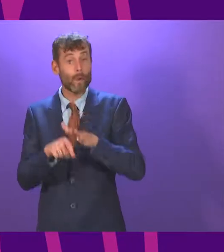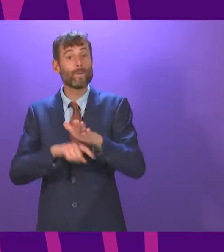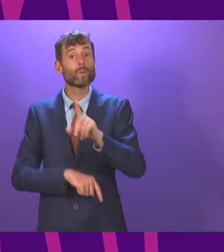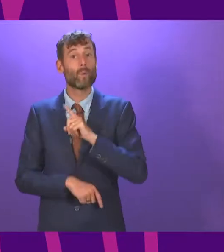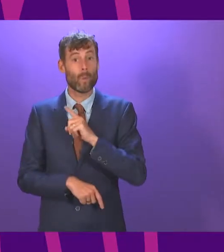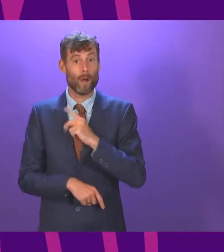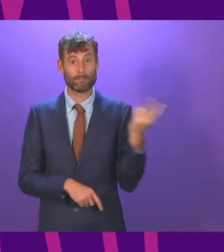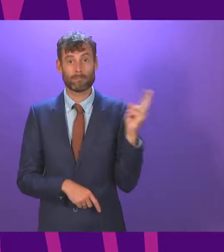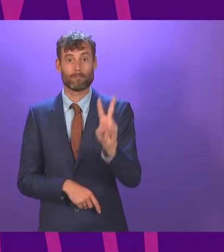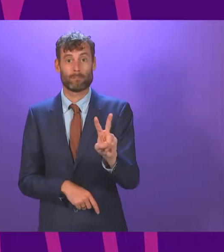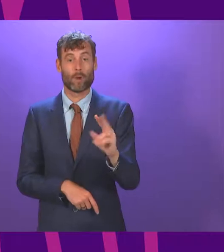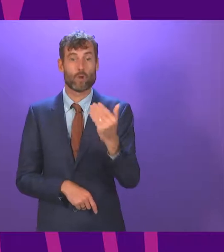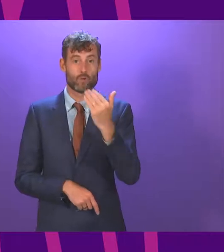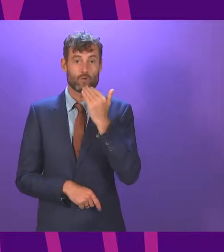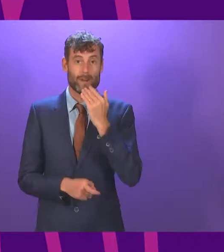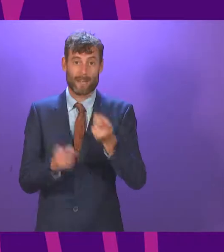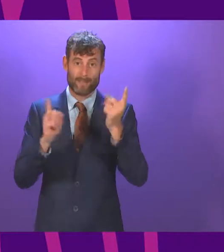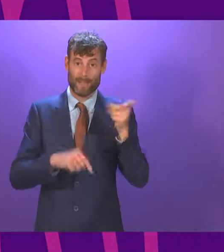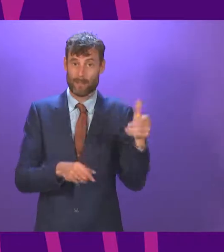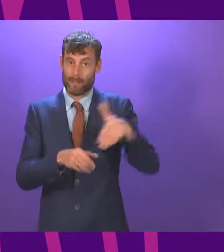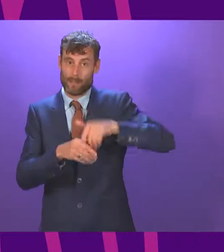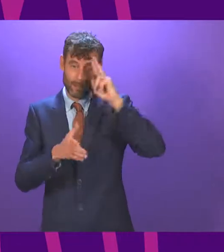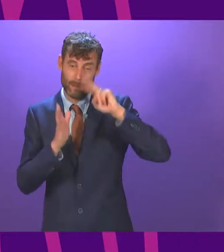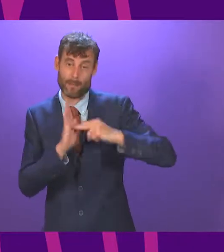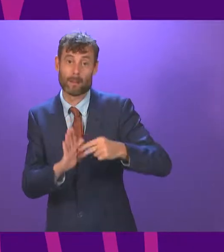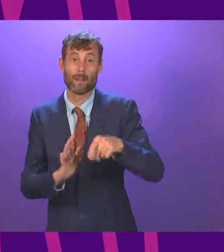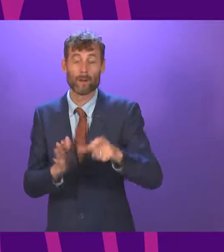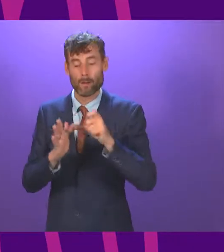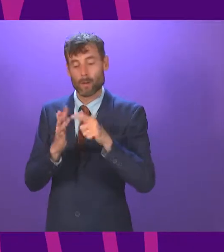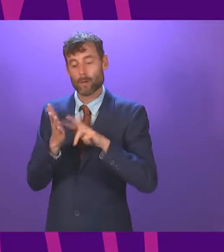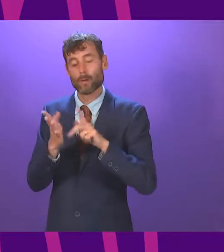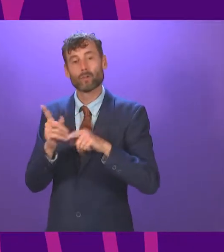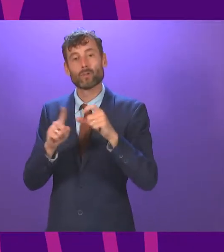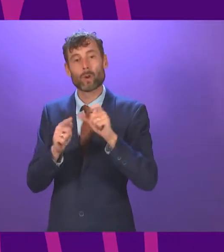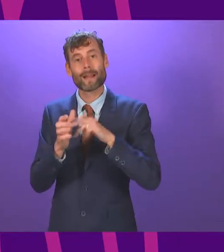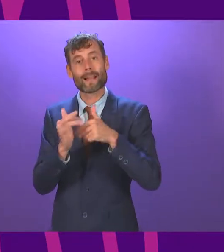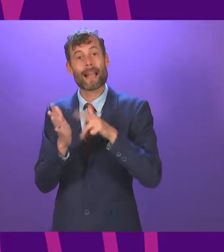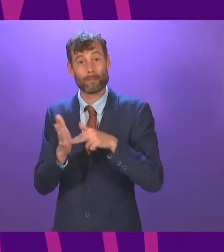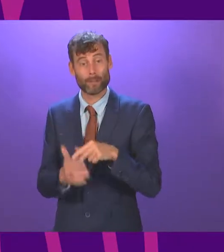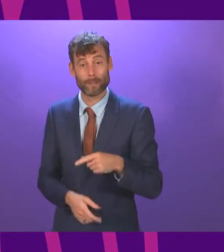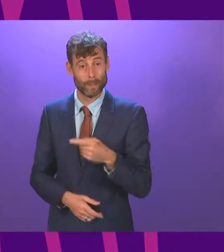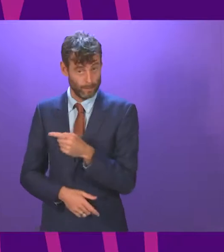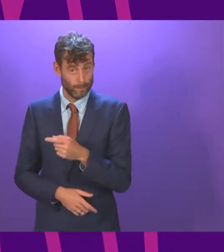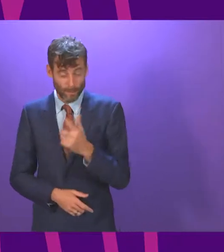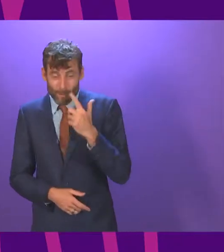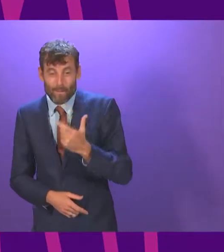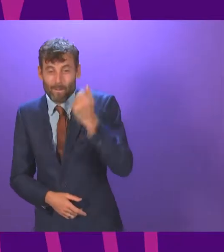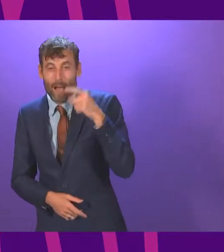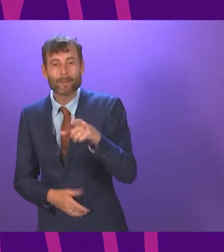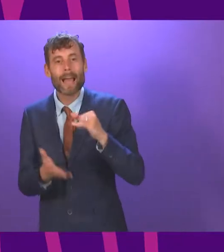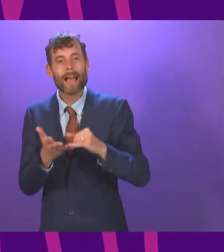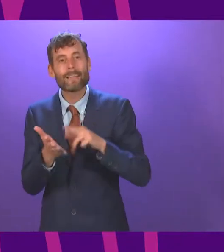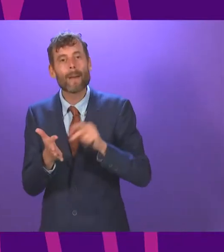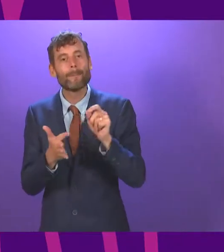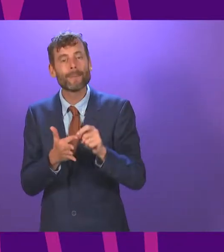determined to hold us back. Recently, my colleague Donald Cameron revealed that the SNP scheme to build affordable homes in rural areas